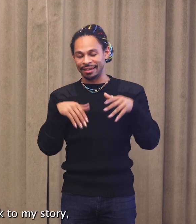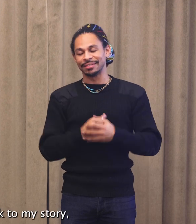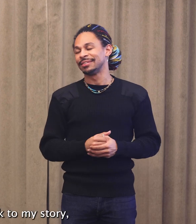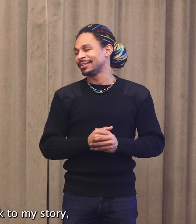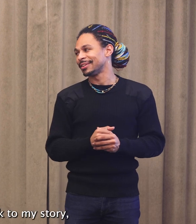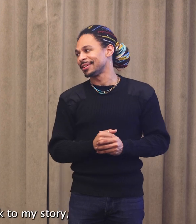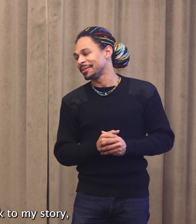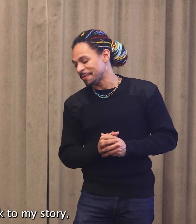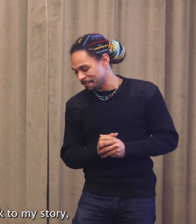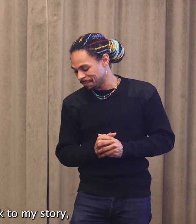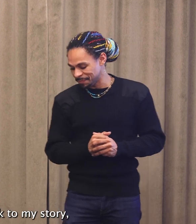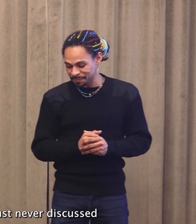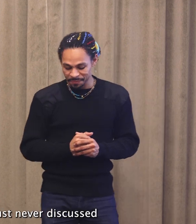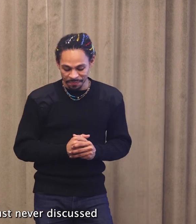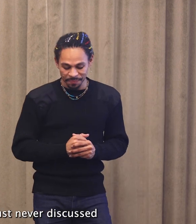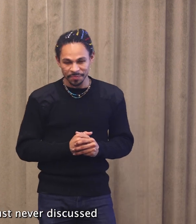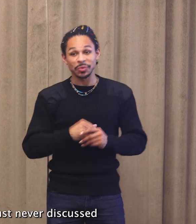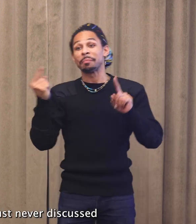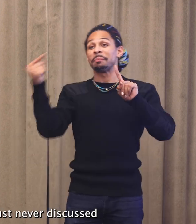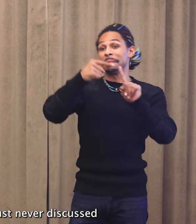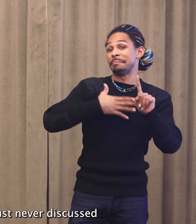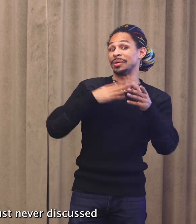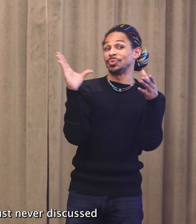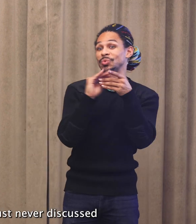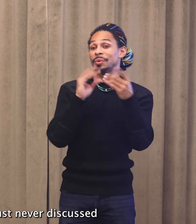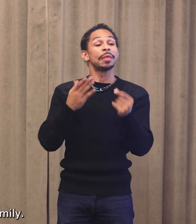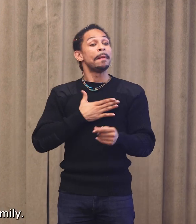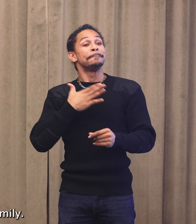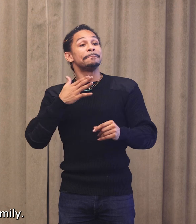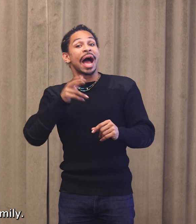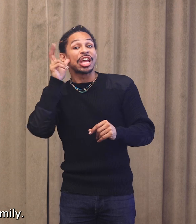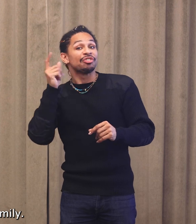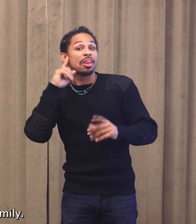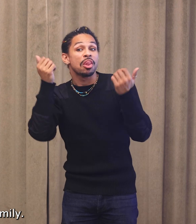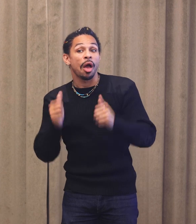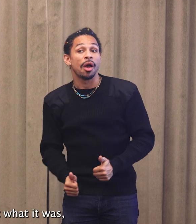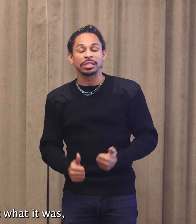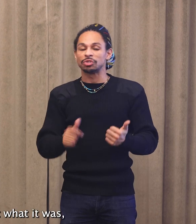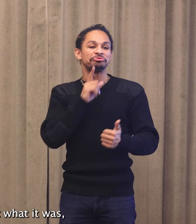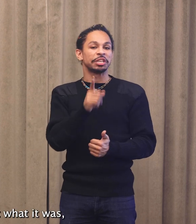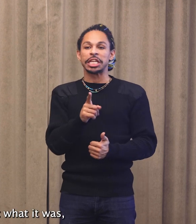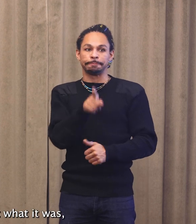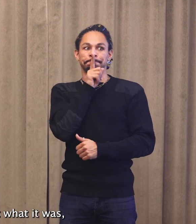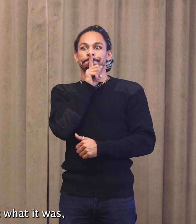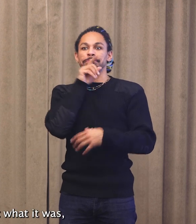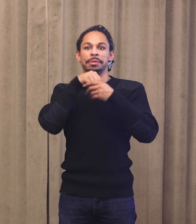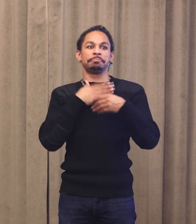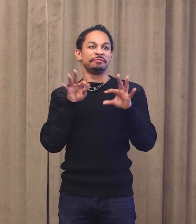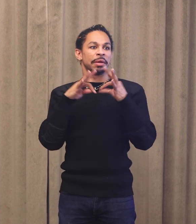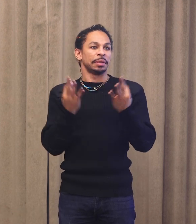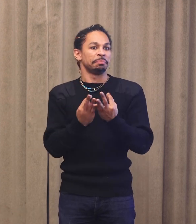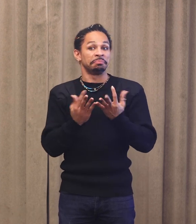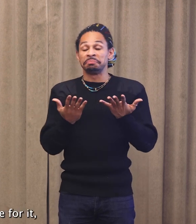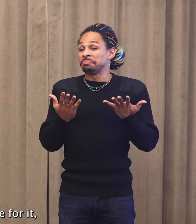So returning back to my story, my hearing loss was just never discussed in my family. I was not taught what it was,